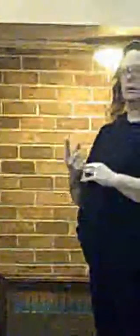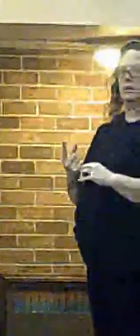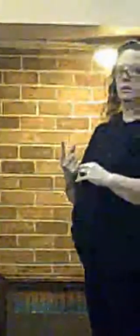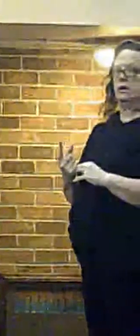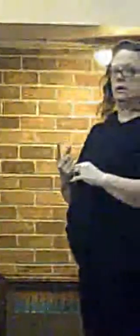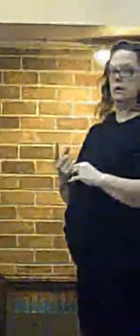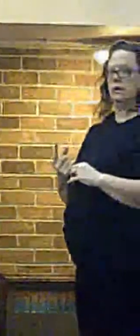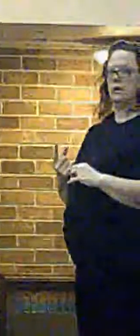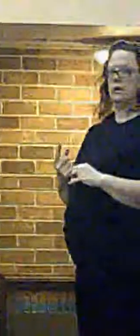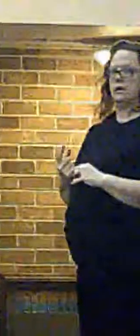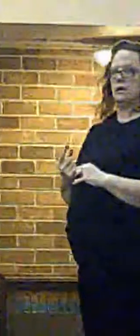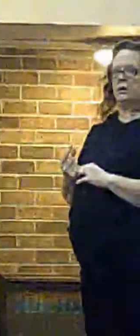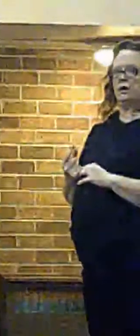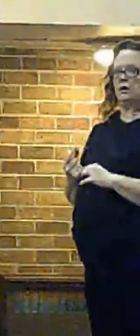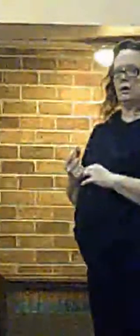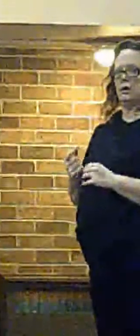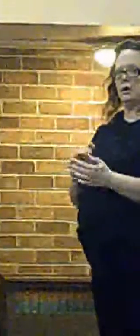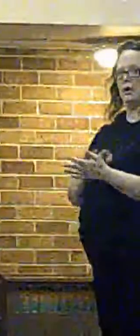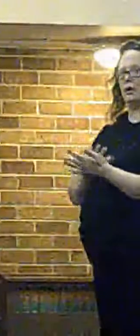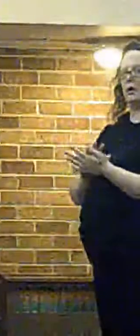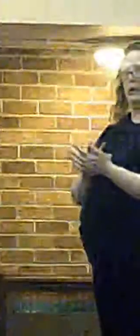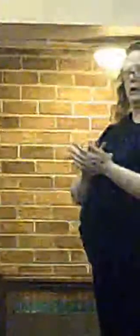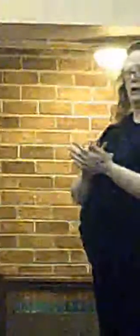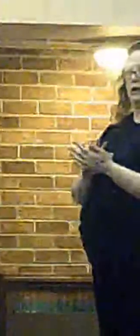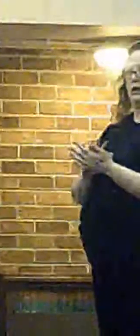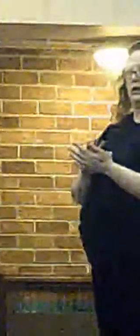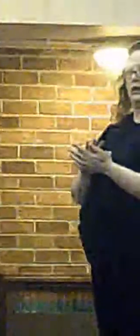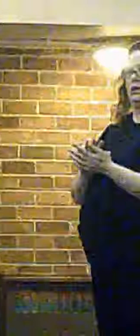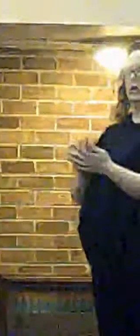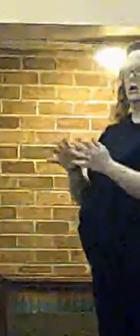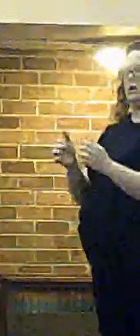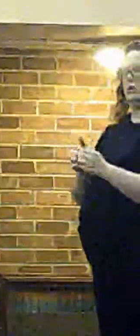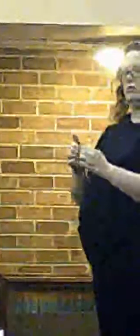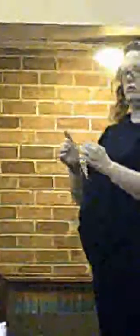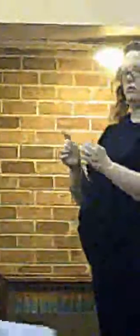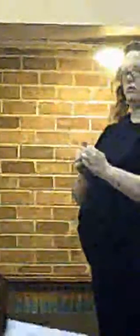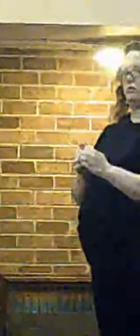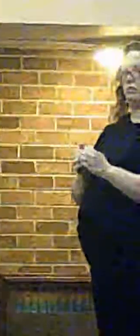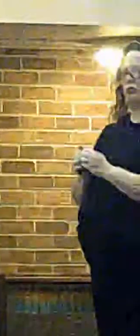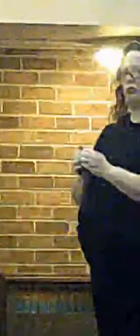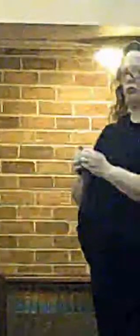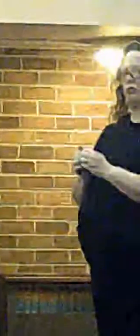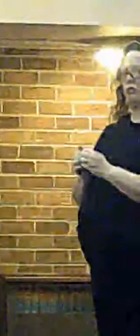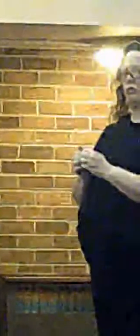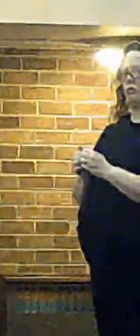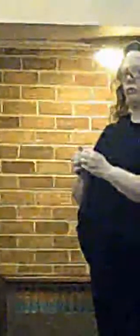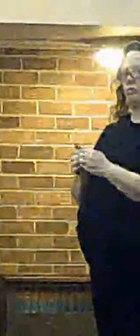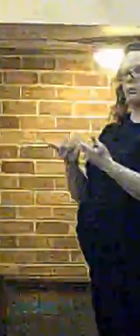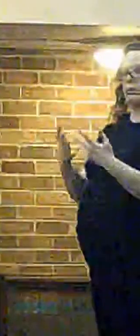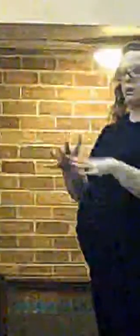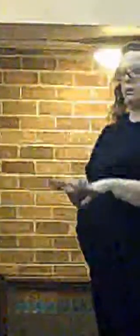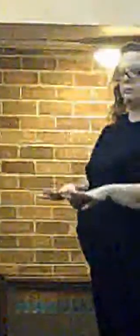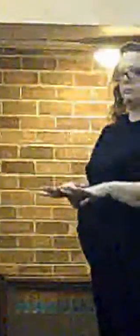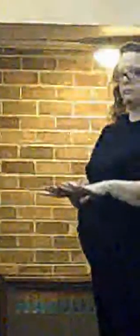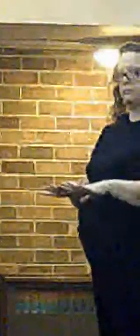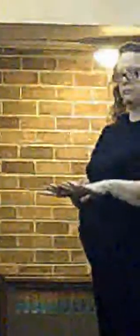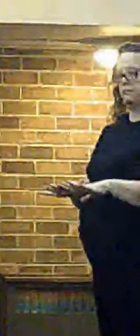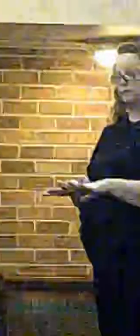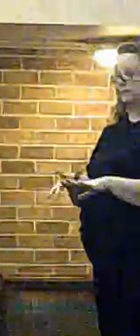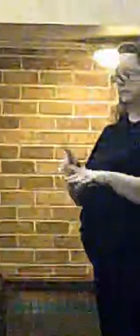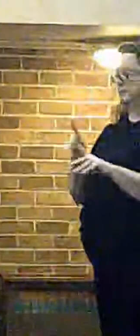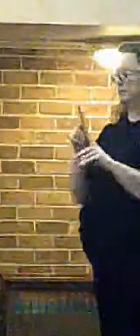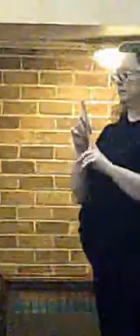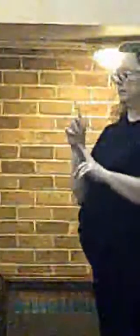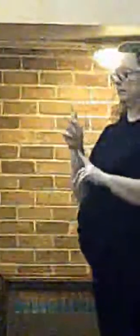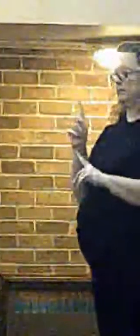in the events of the agreement lapsing, what they would do,